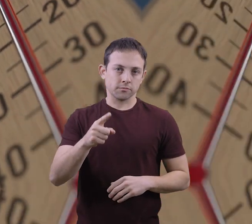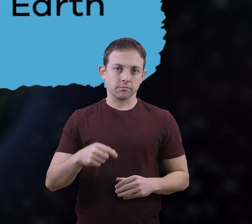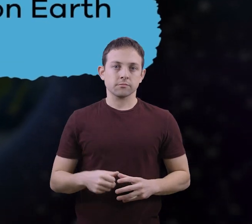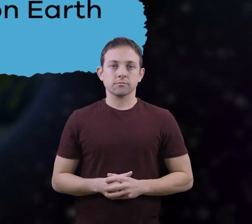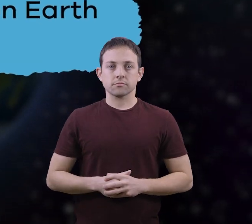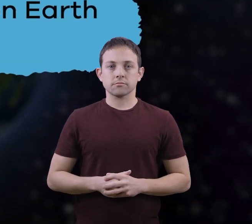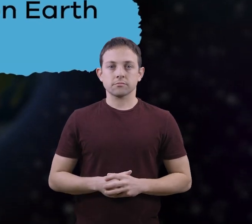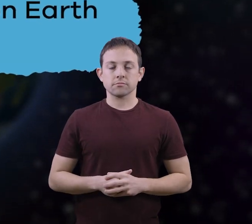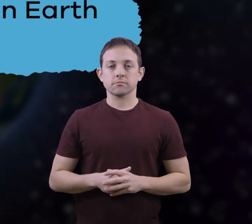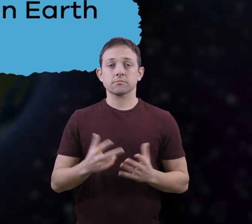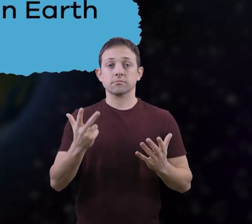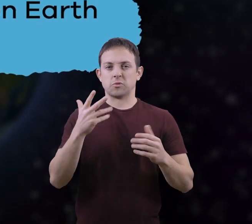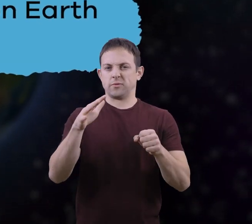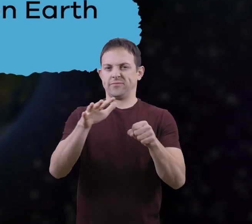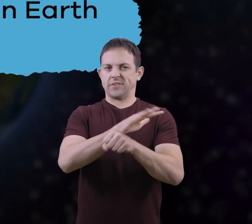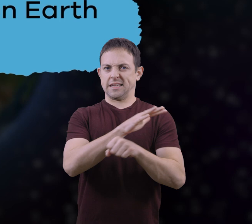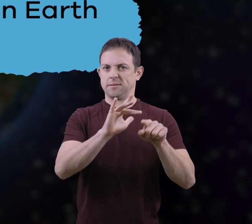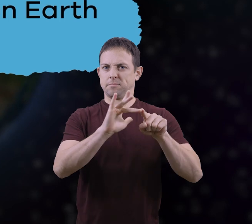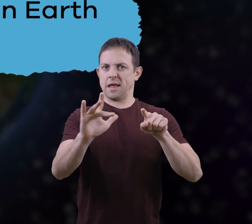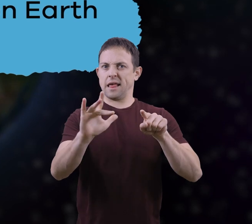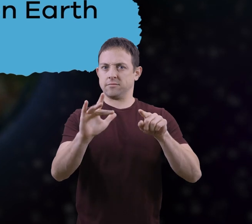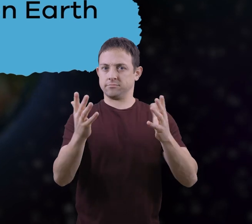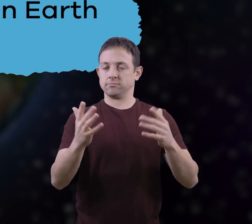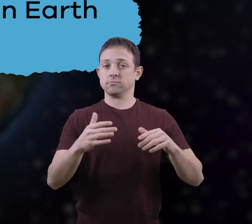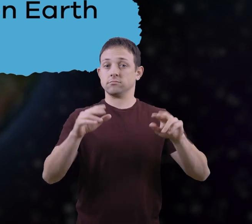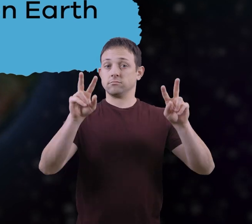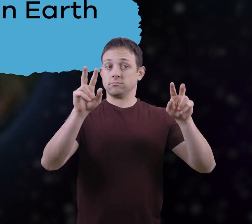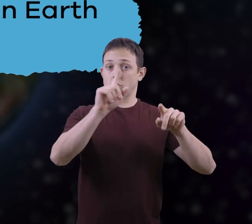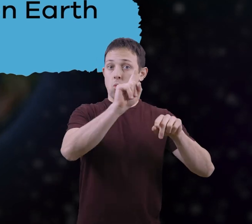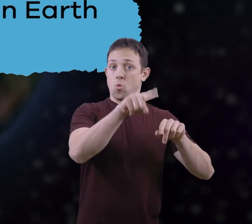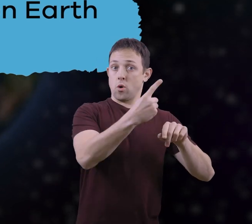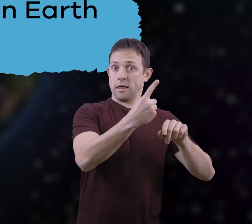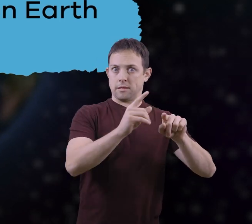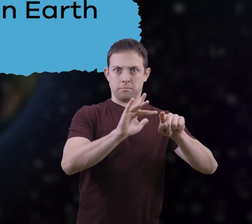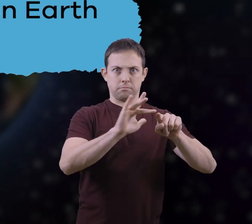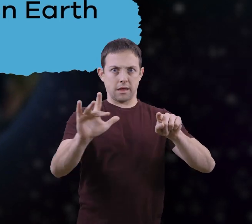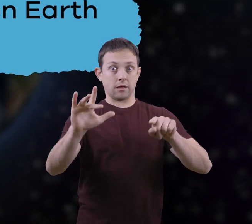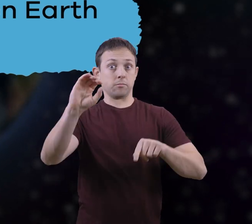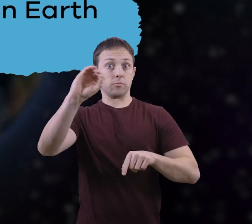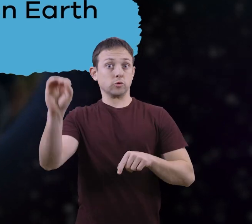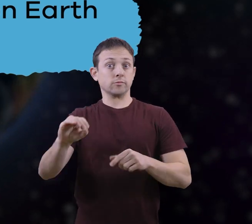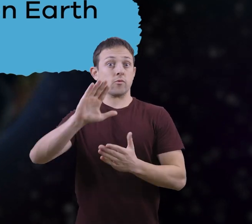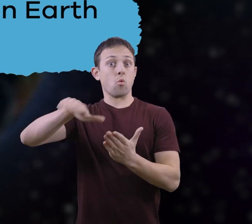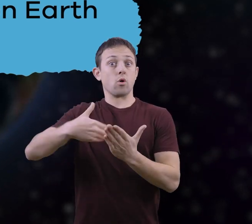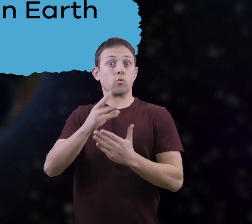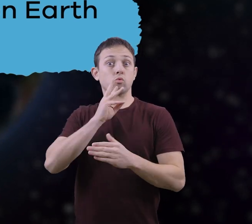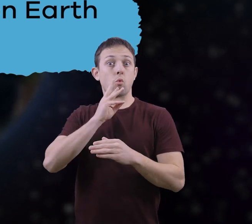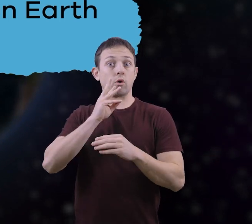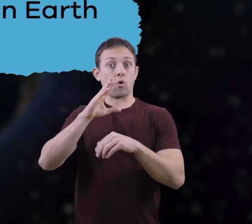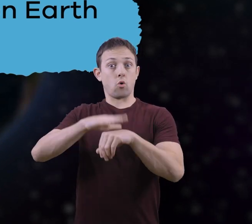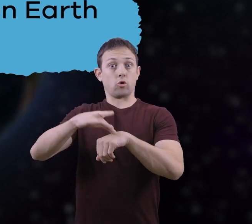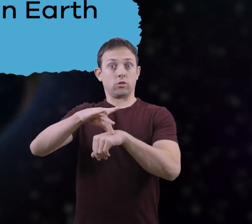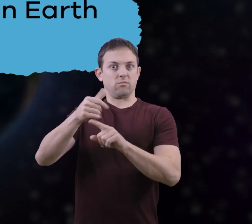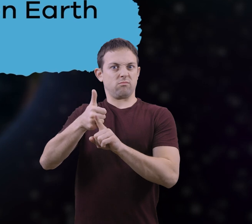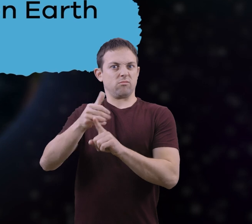Fill in the blank. Only blank percent of all water on earth is freshwater.